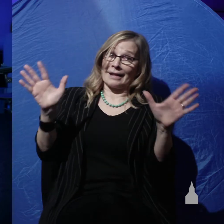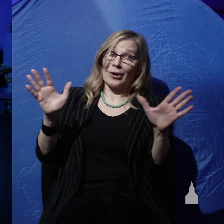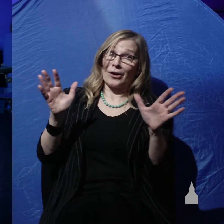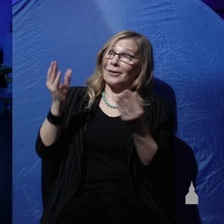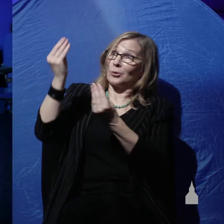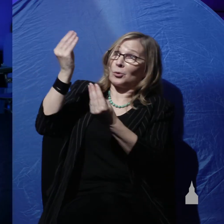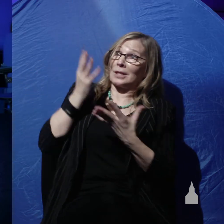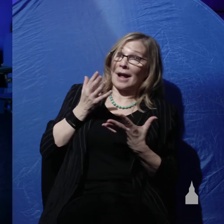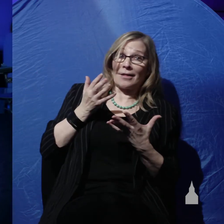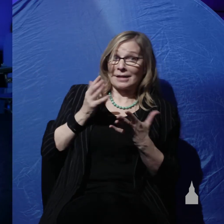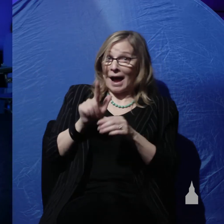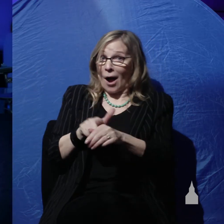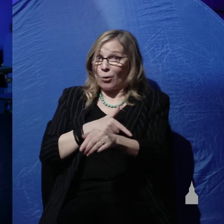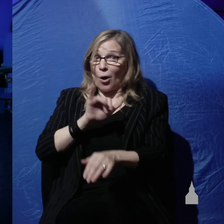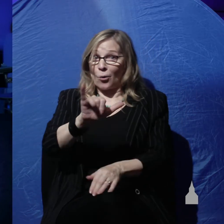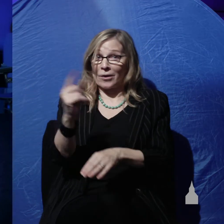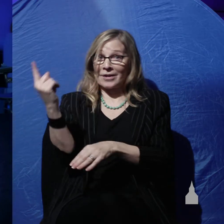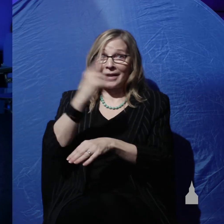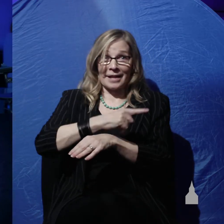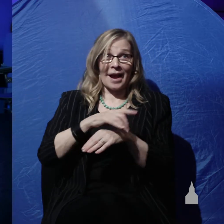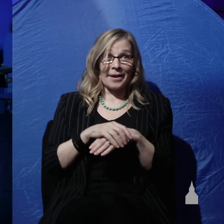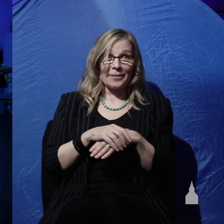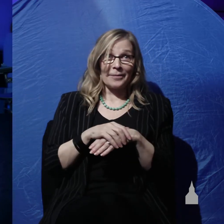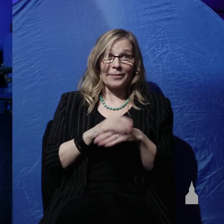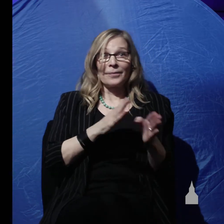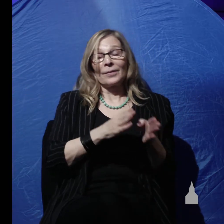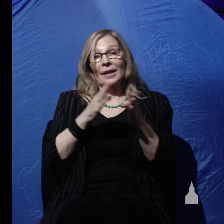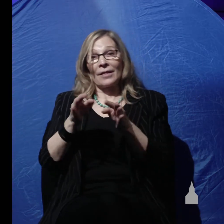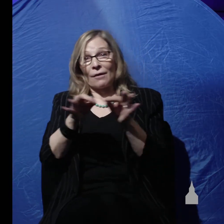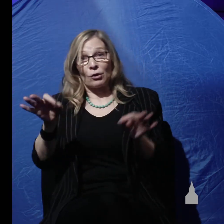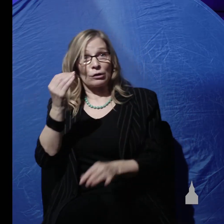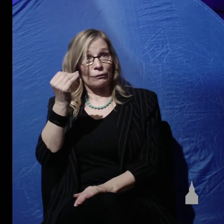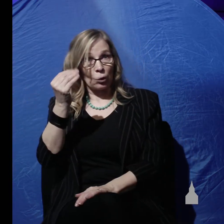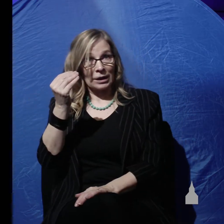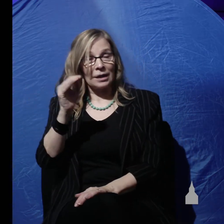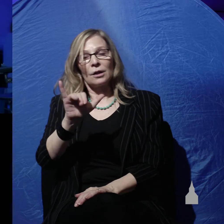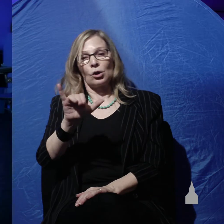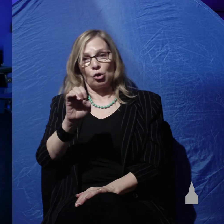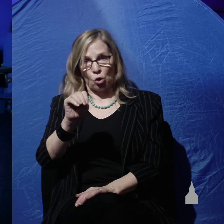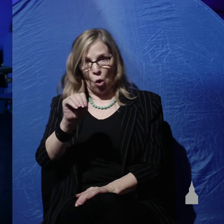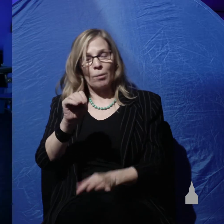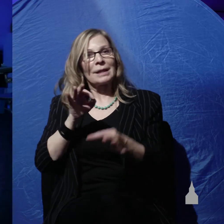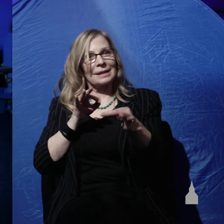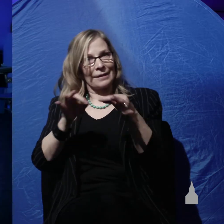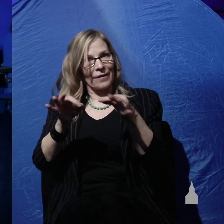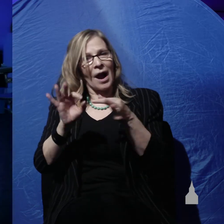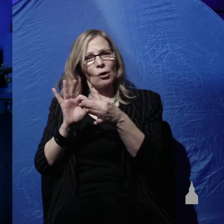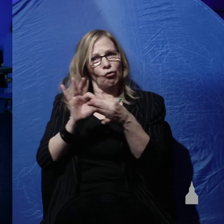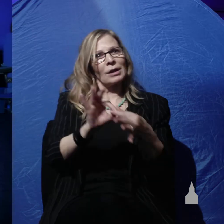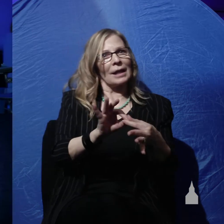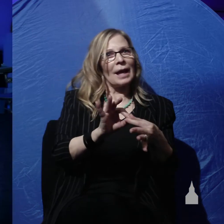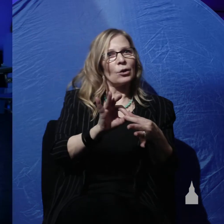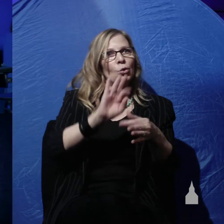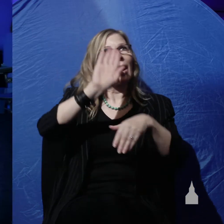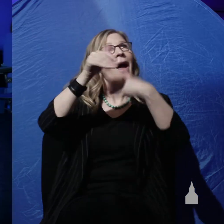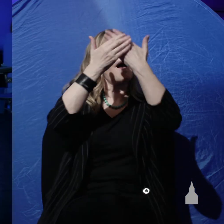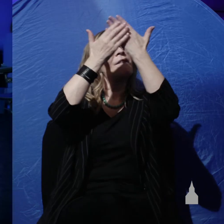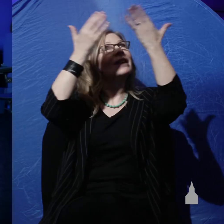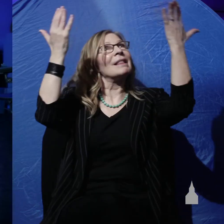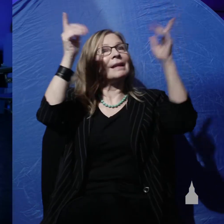But then we come to verse 14, and yom is defined literally again in relationship to the heavenly bodies. God tells us